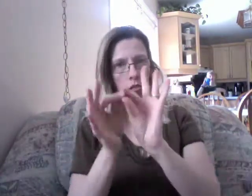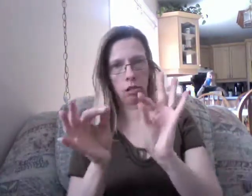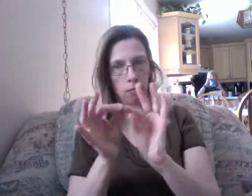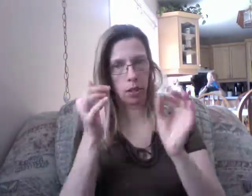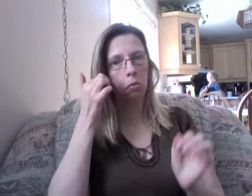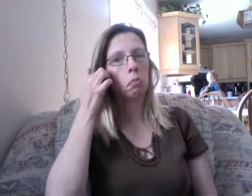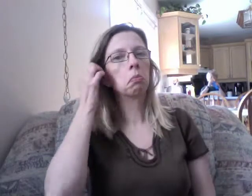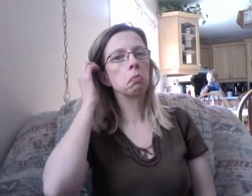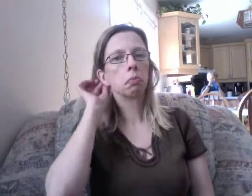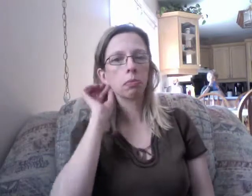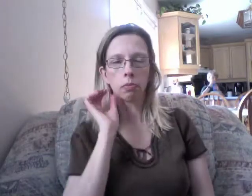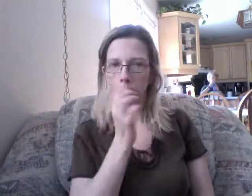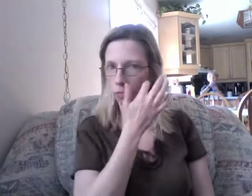I know what I've got to do.